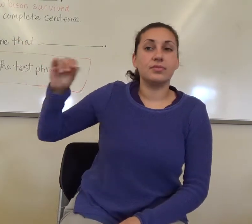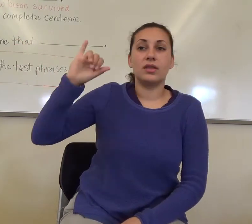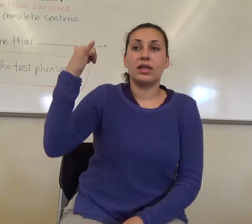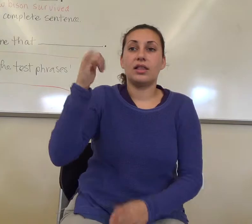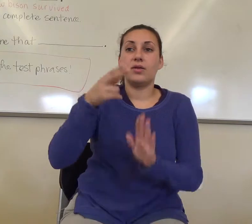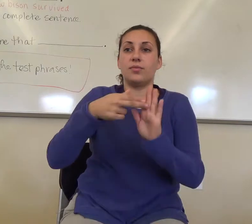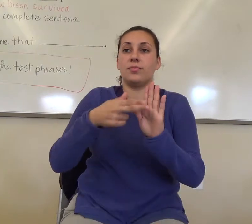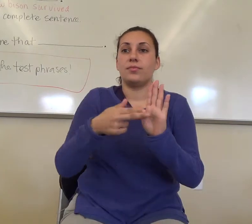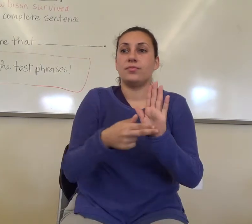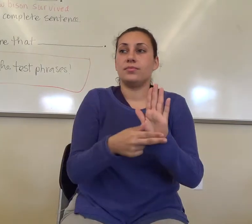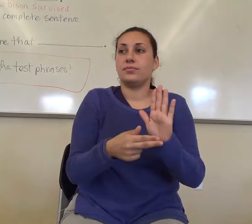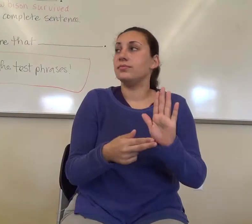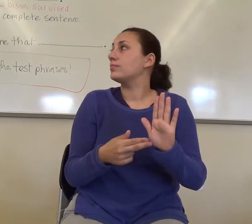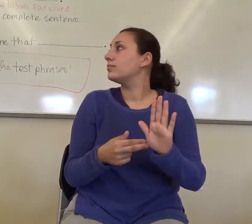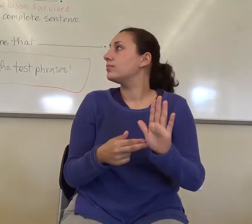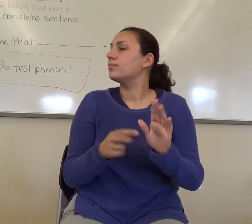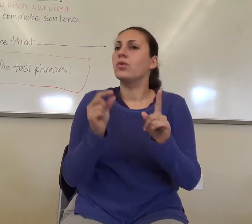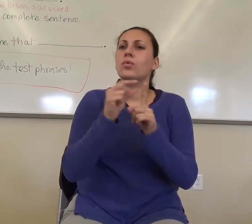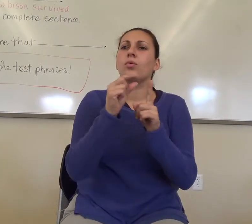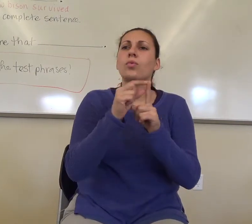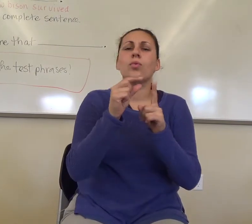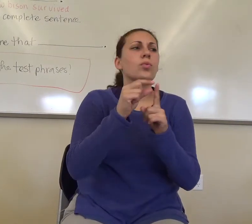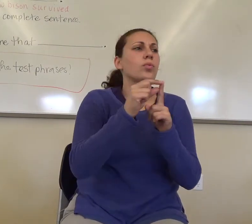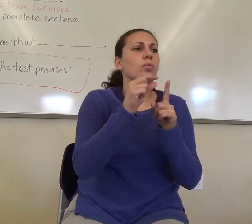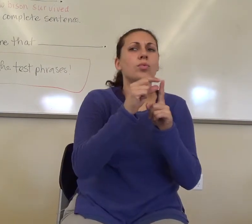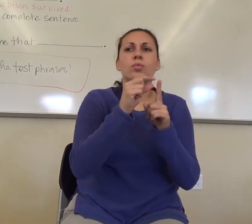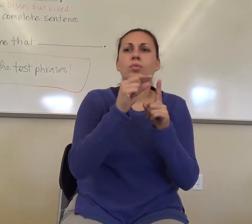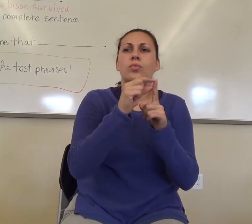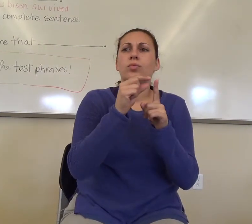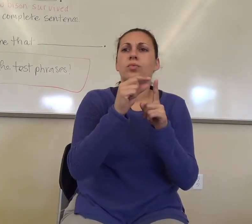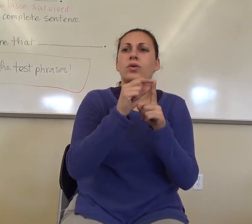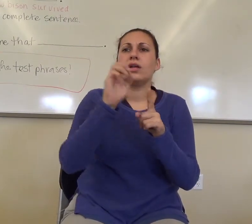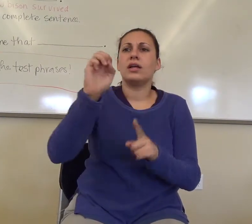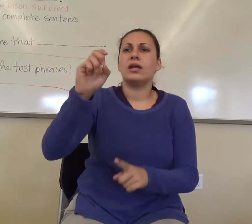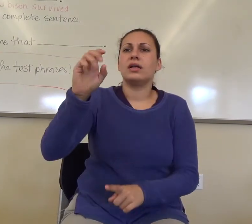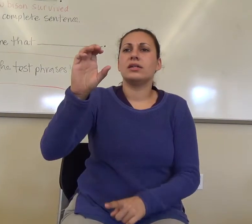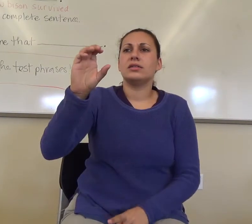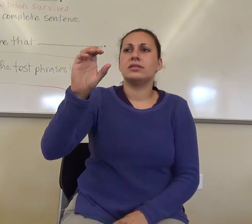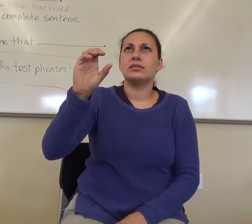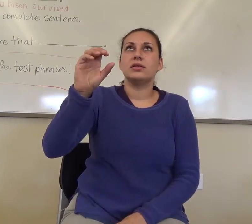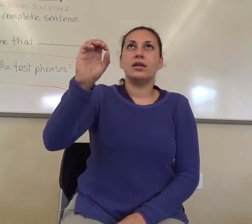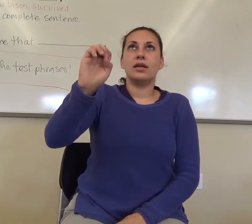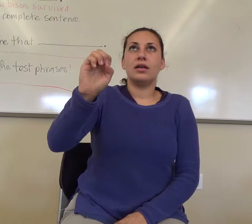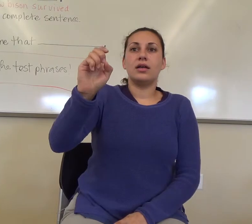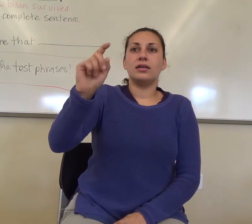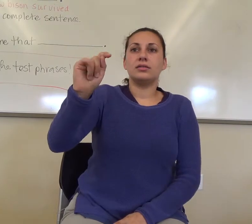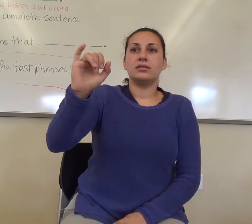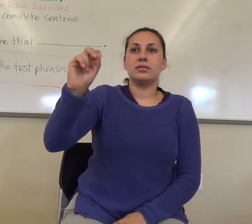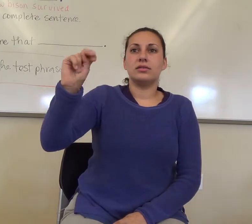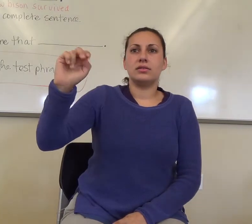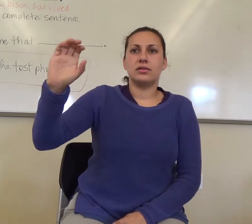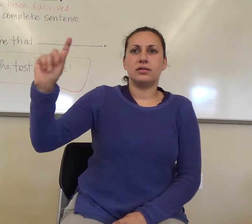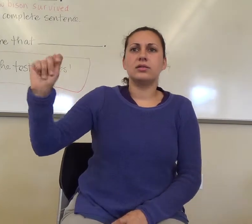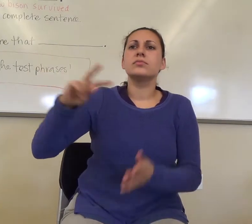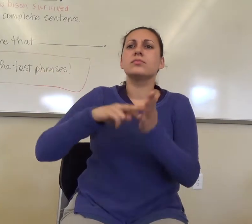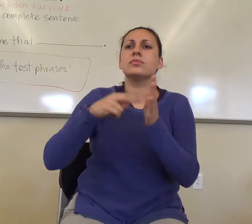What, what about this word, extinct? Is that a reference to the idea of survival?